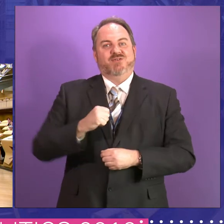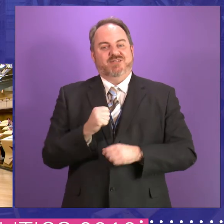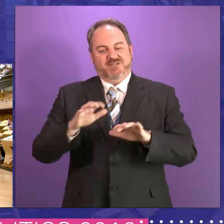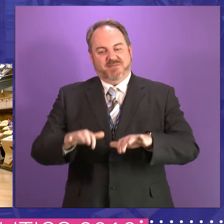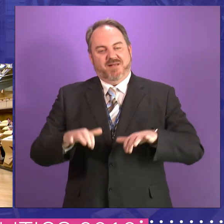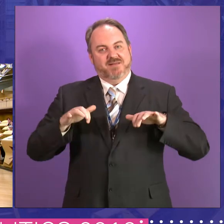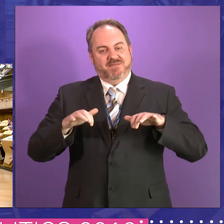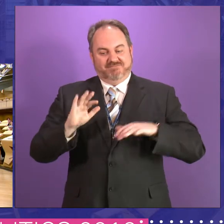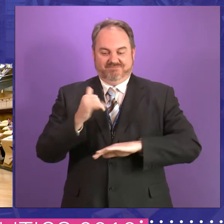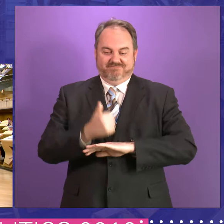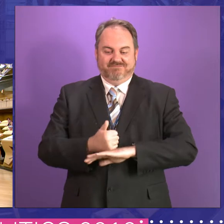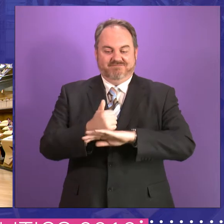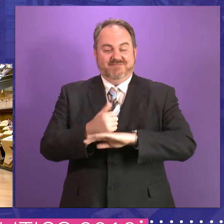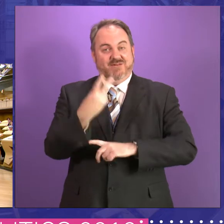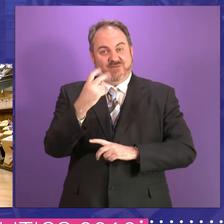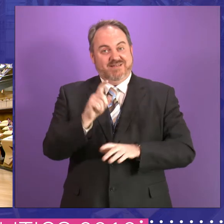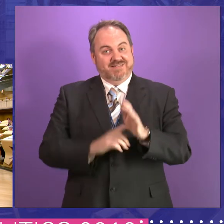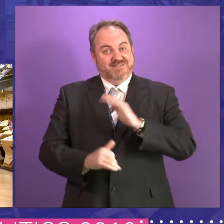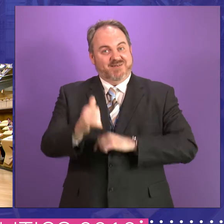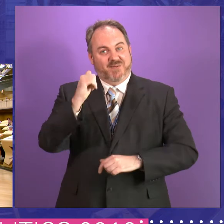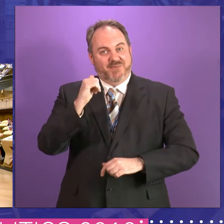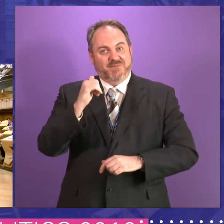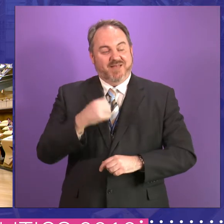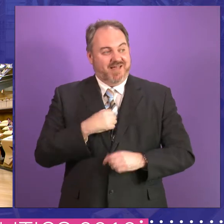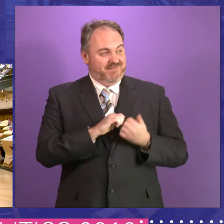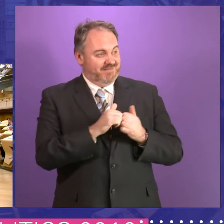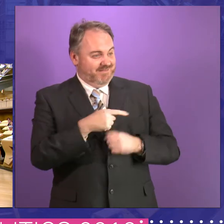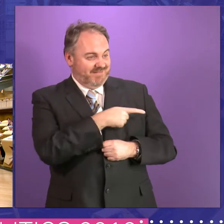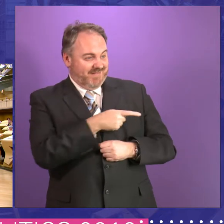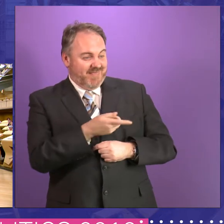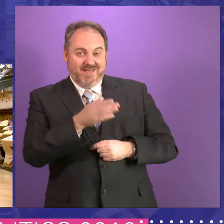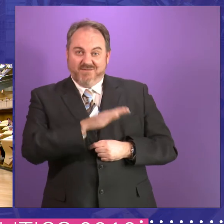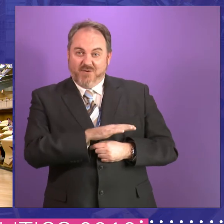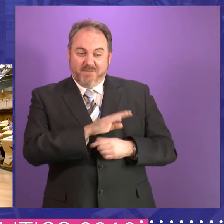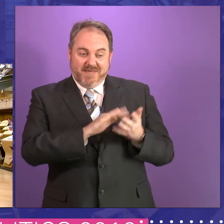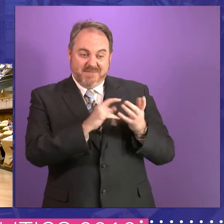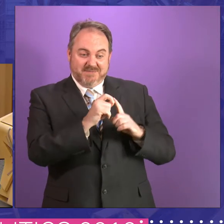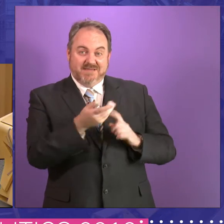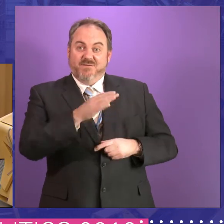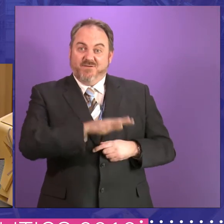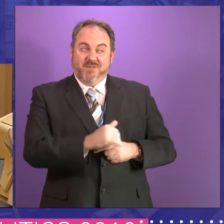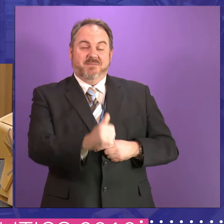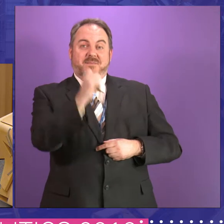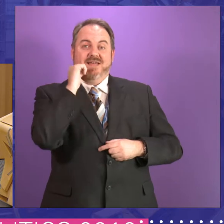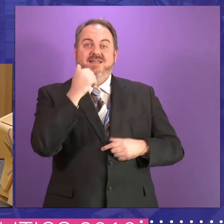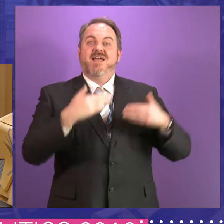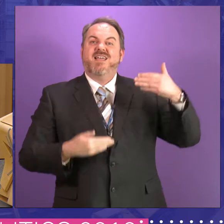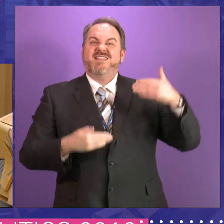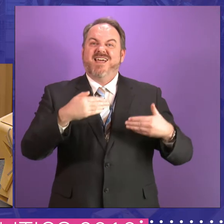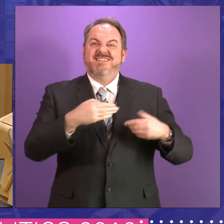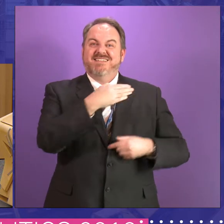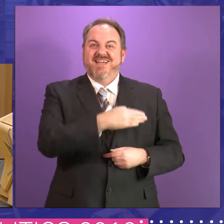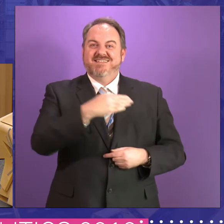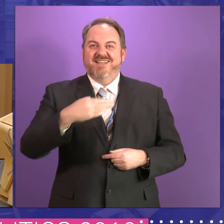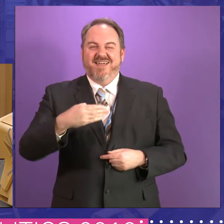A new Scottish Parliament I still remember and I'm joined by a group of fellow 99ers as we're known. I still